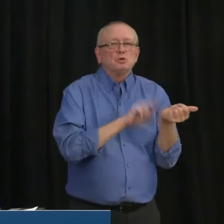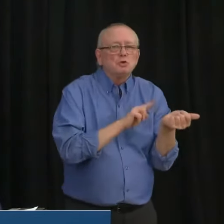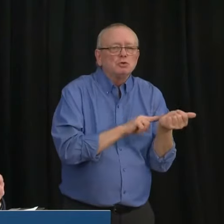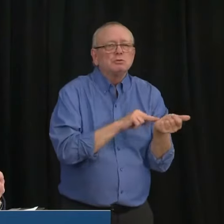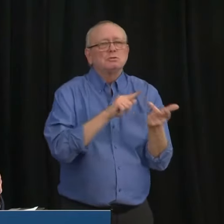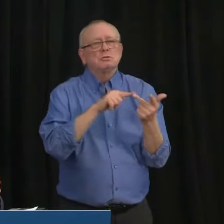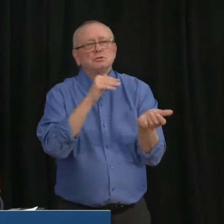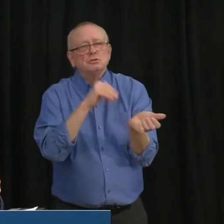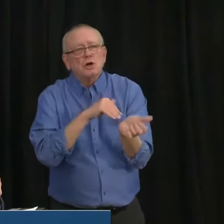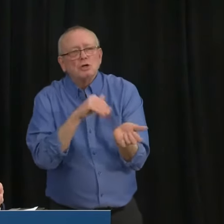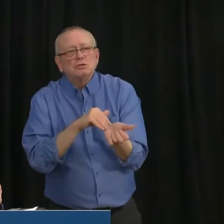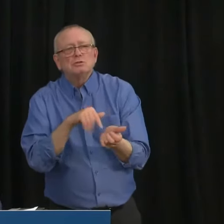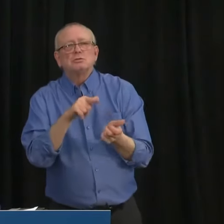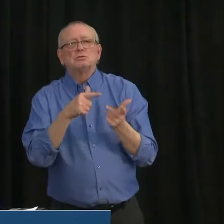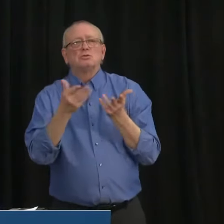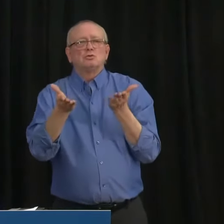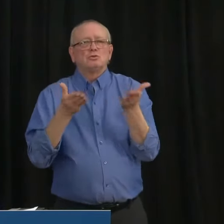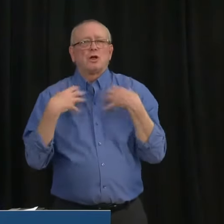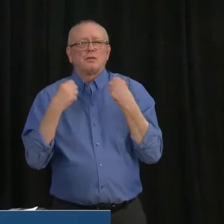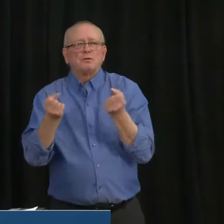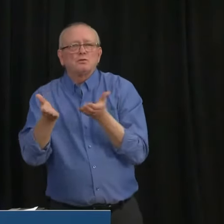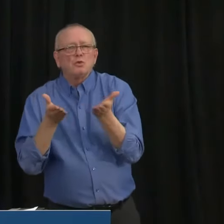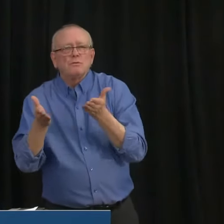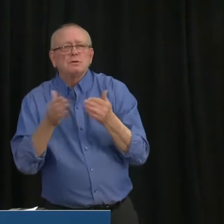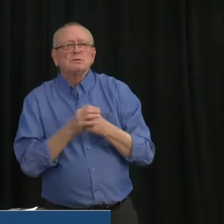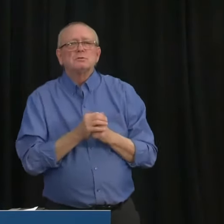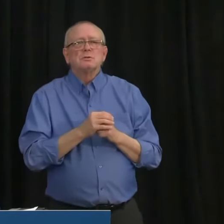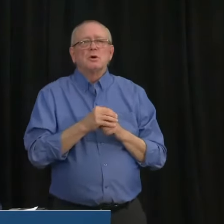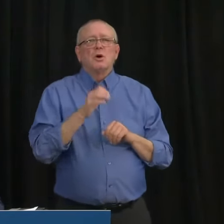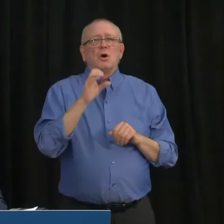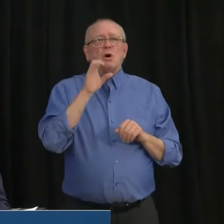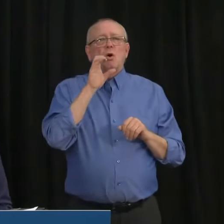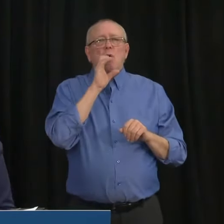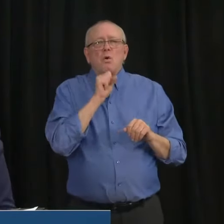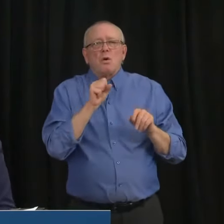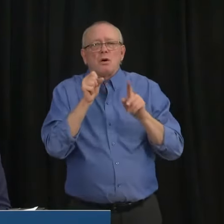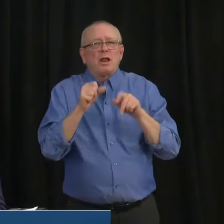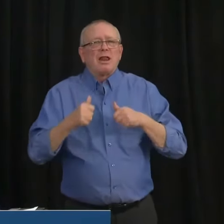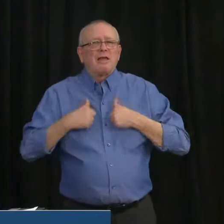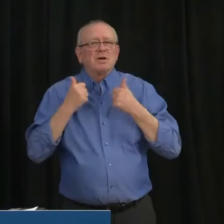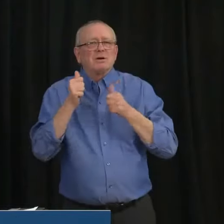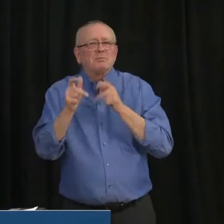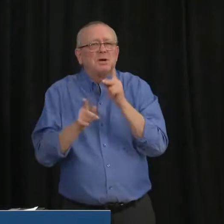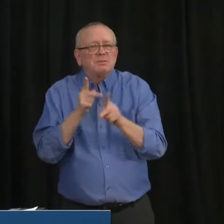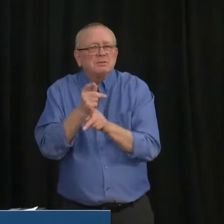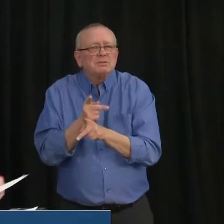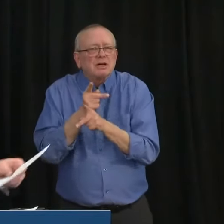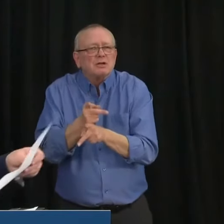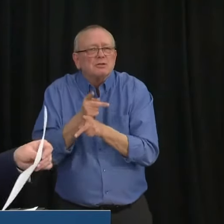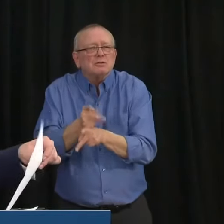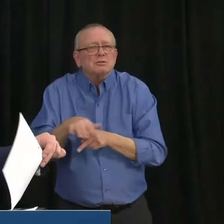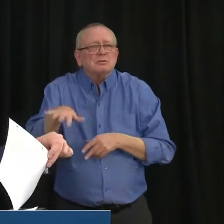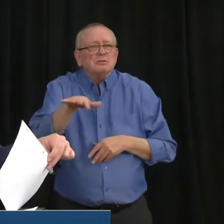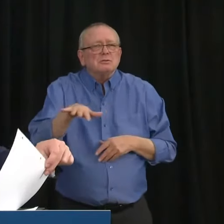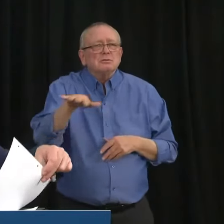as frail seniors living in congregate care facilities. Hopefully, that answers your questions.